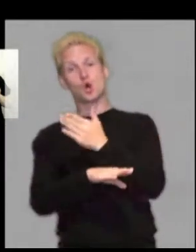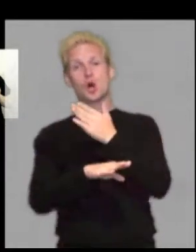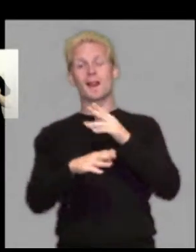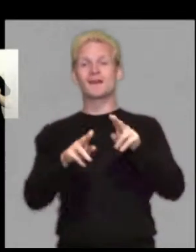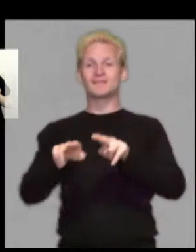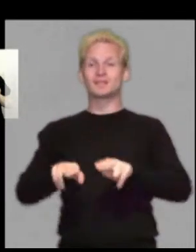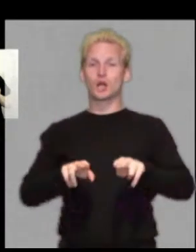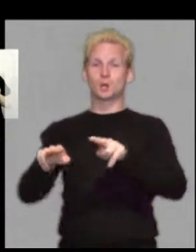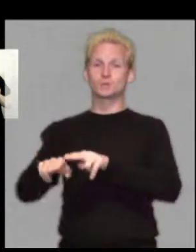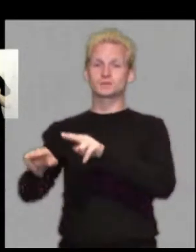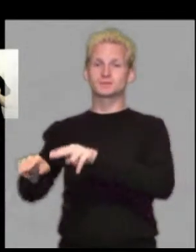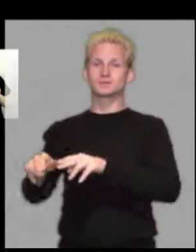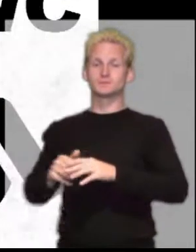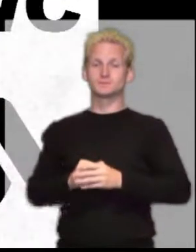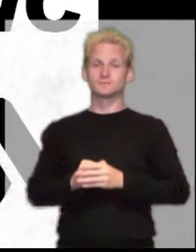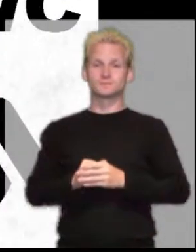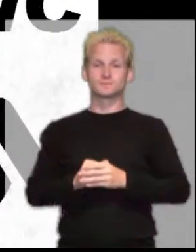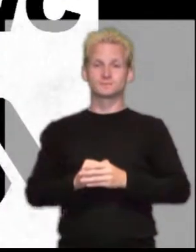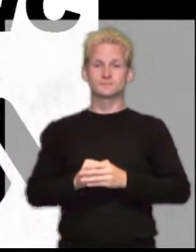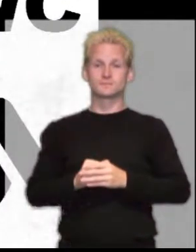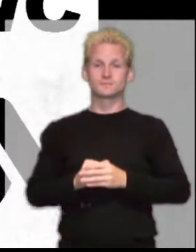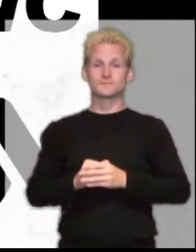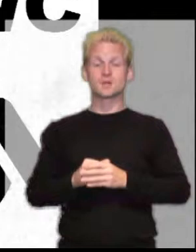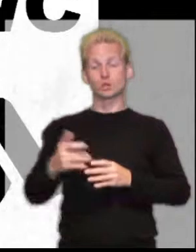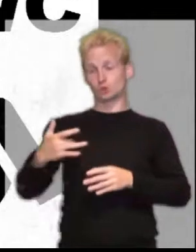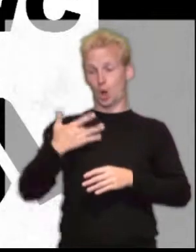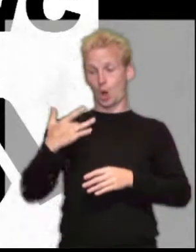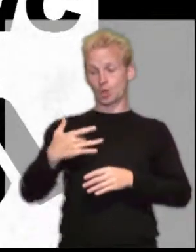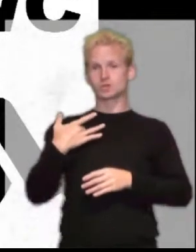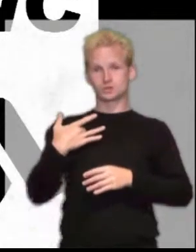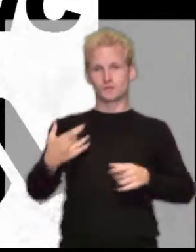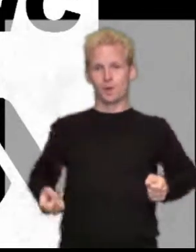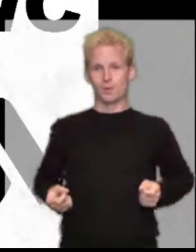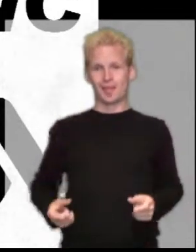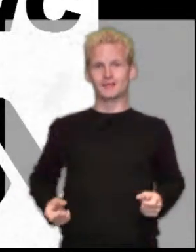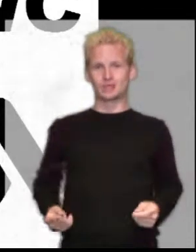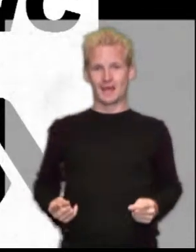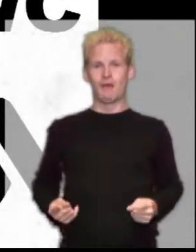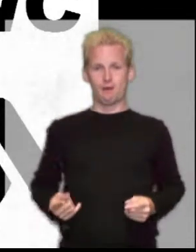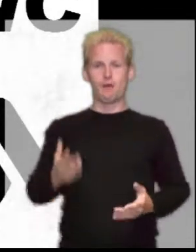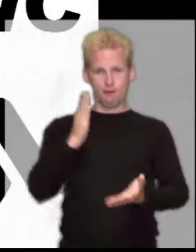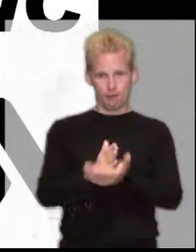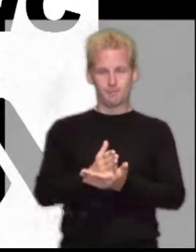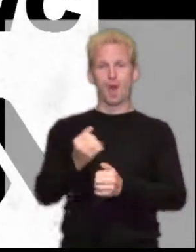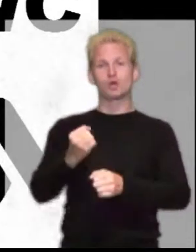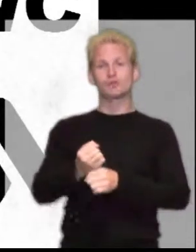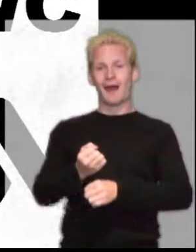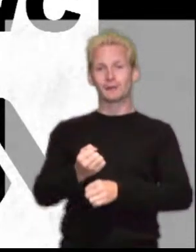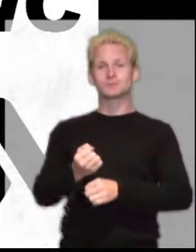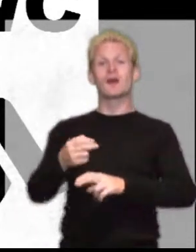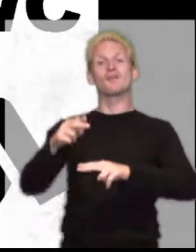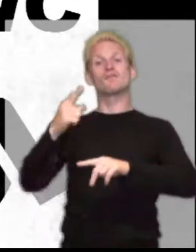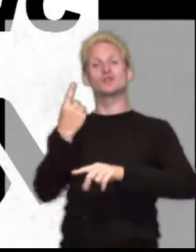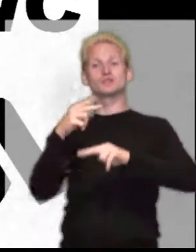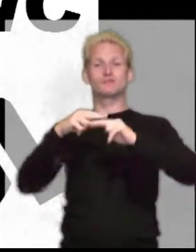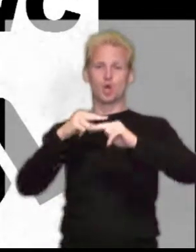videos. There are wheelchair accessible toilets on both the ground and first floors.